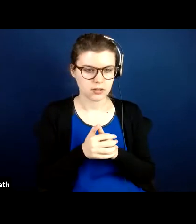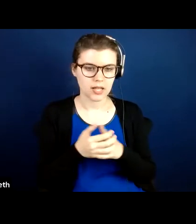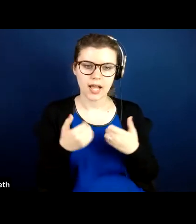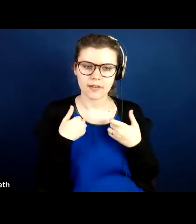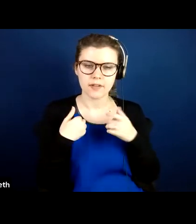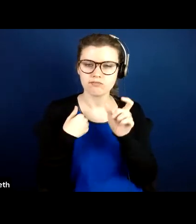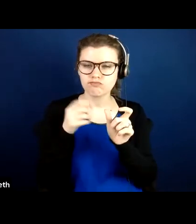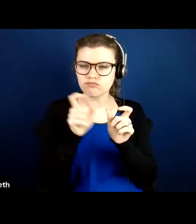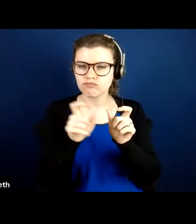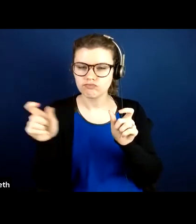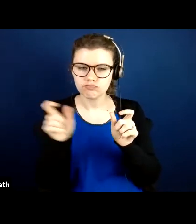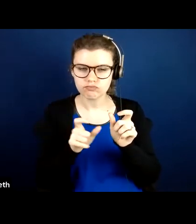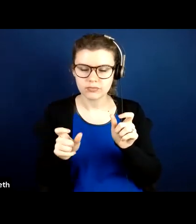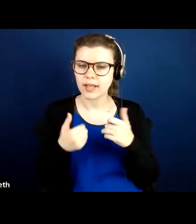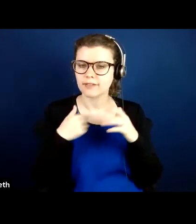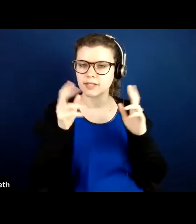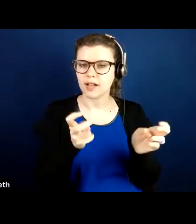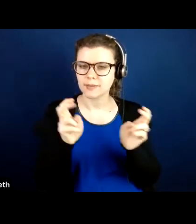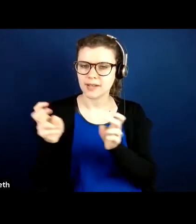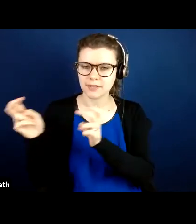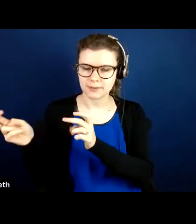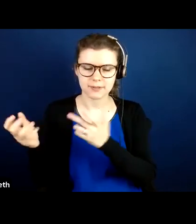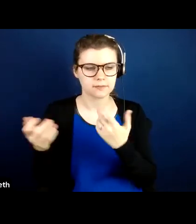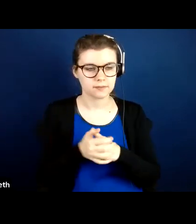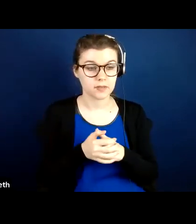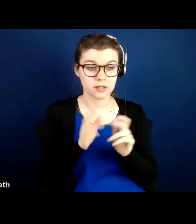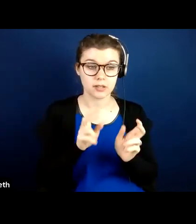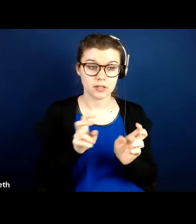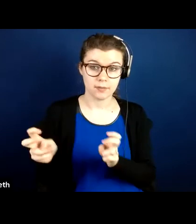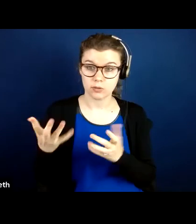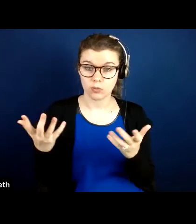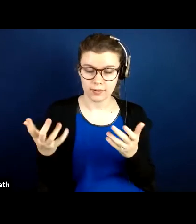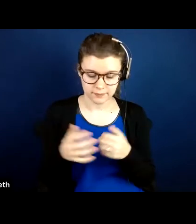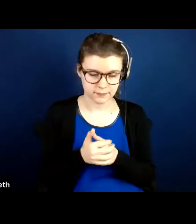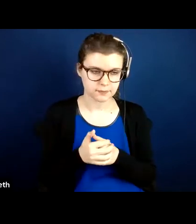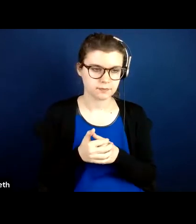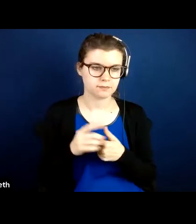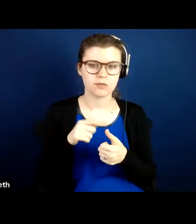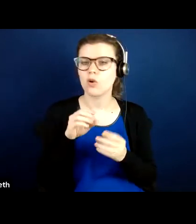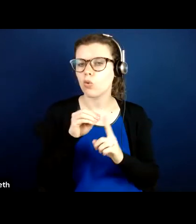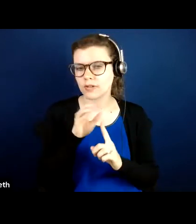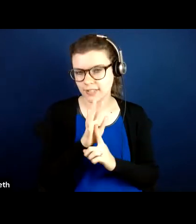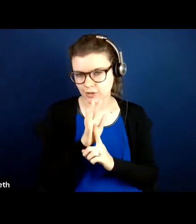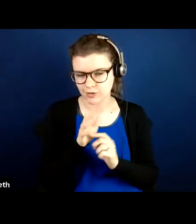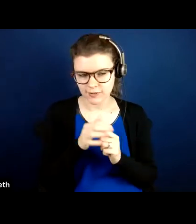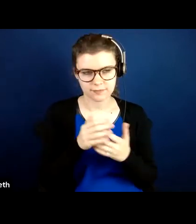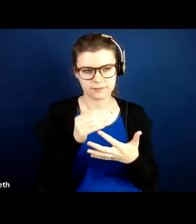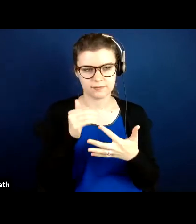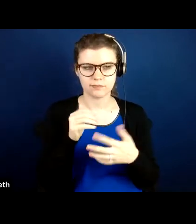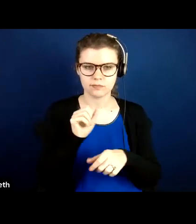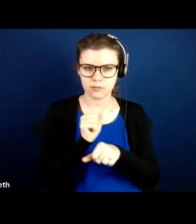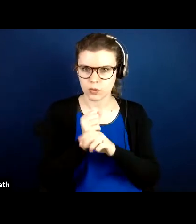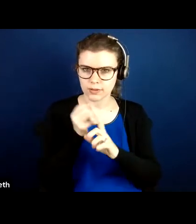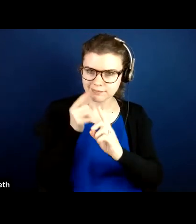here on the homepage. The session topics for working well include an orientation, working for your